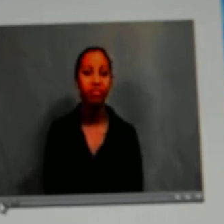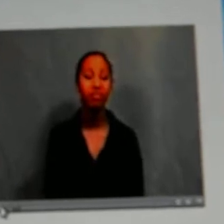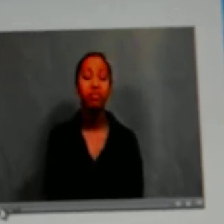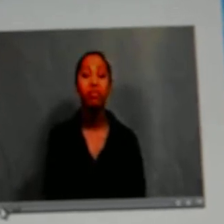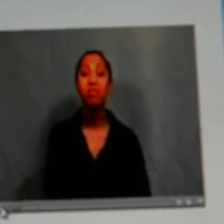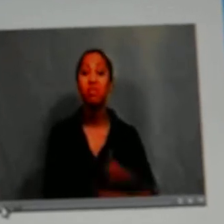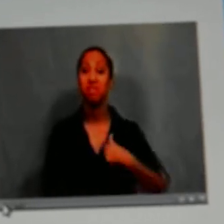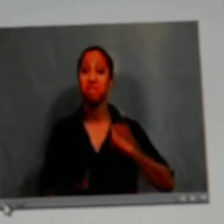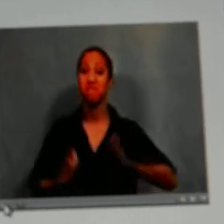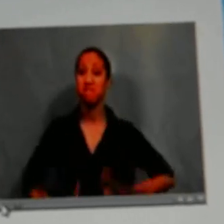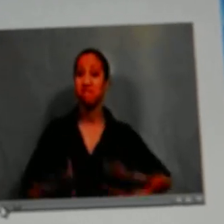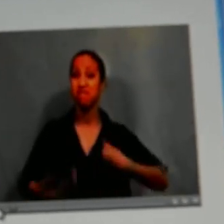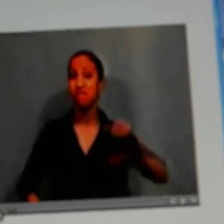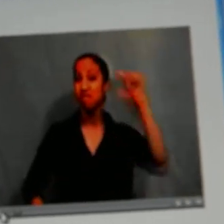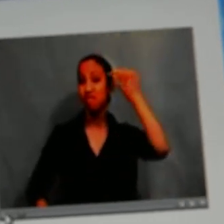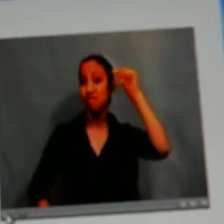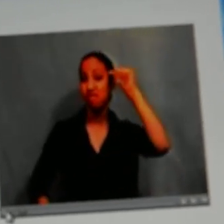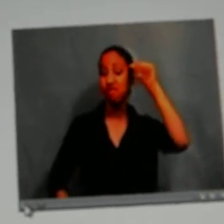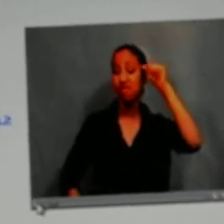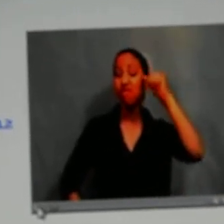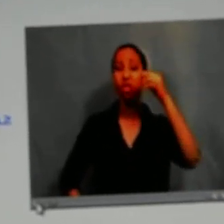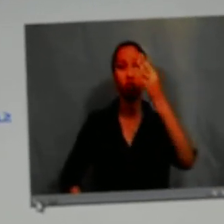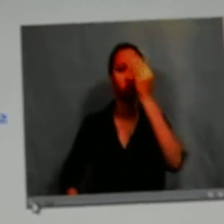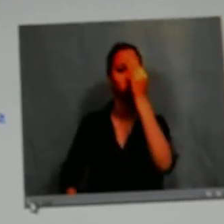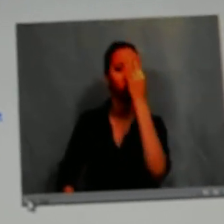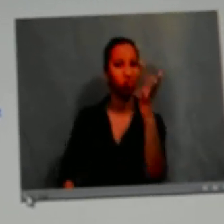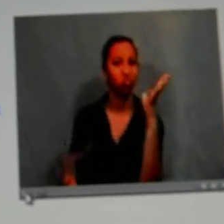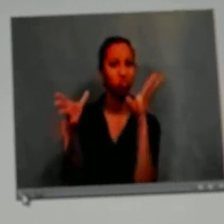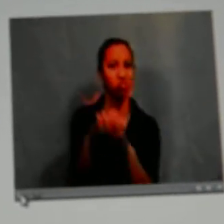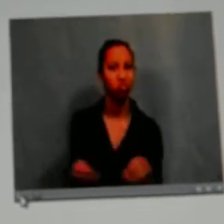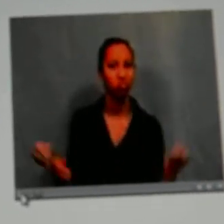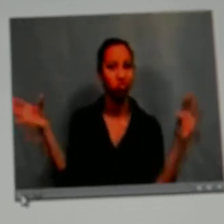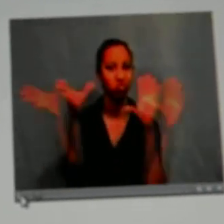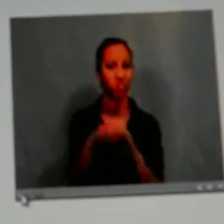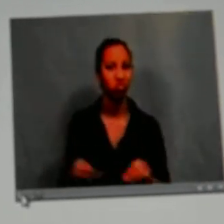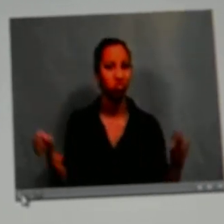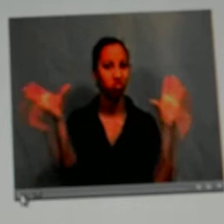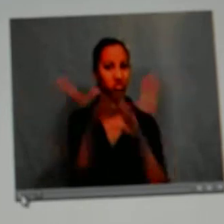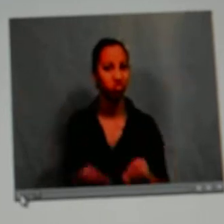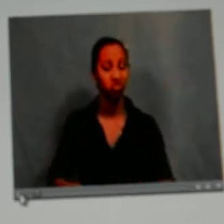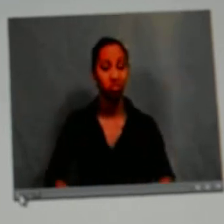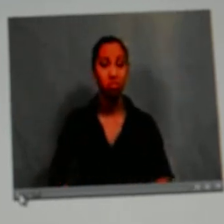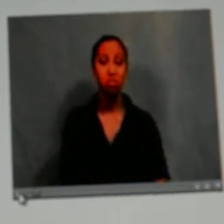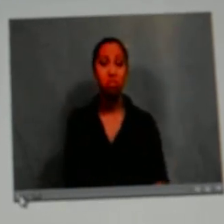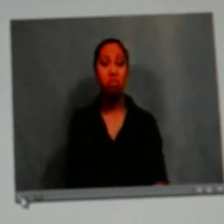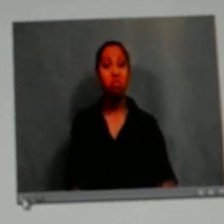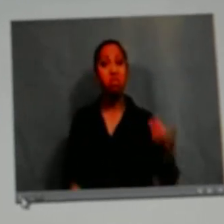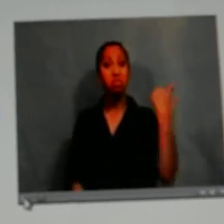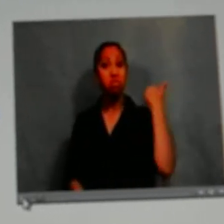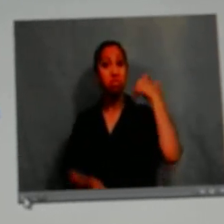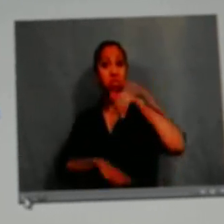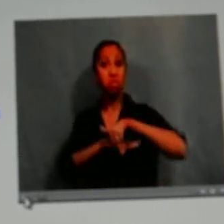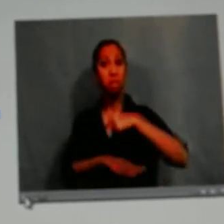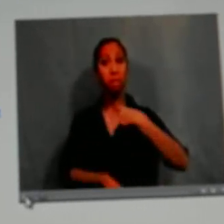Alexander's sign name is an A, tapping on the side of the forehead. So I'm Alexander and I'm going to tell you this story.